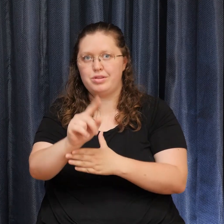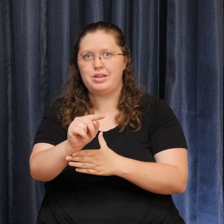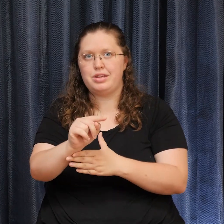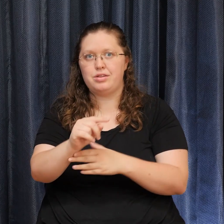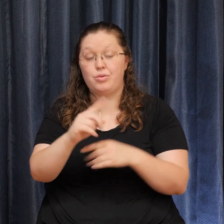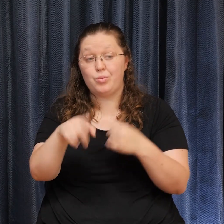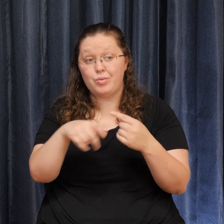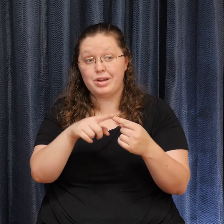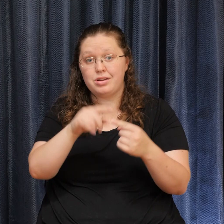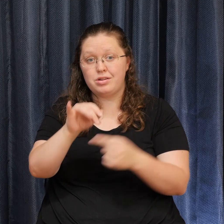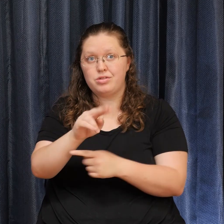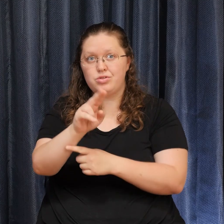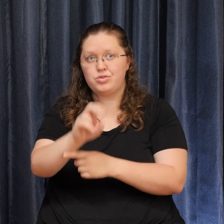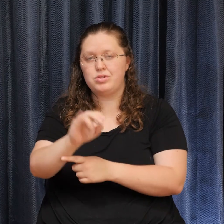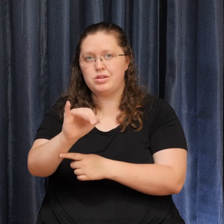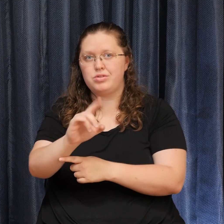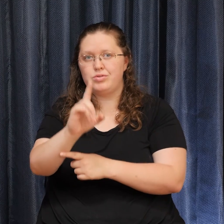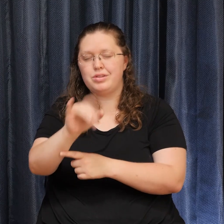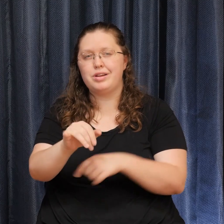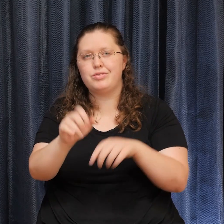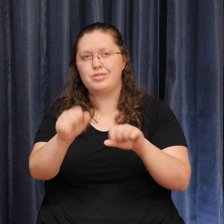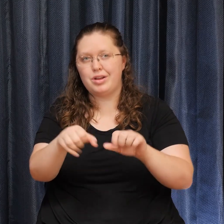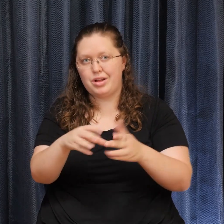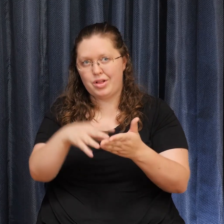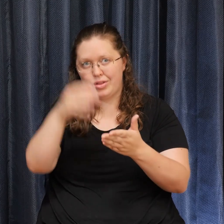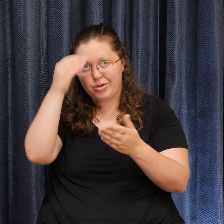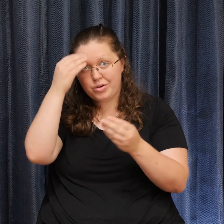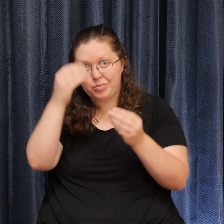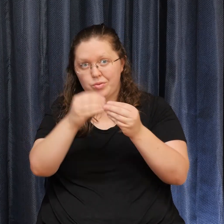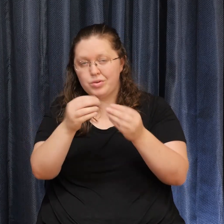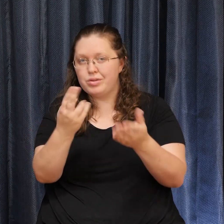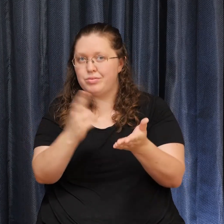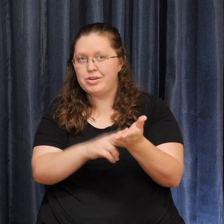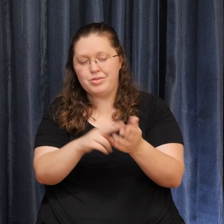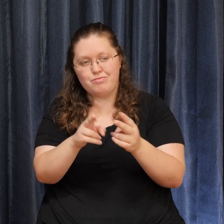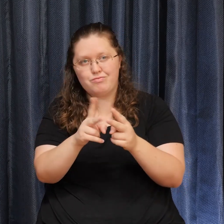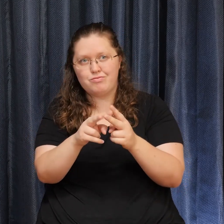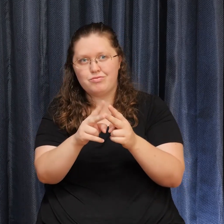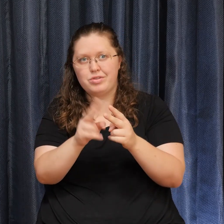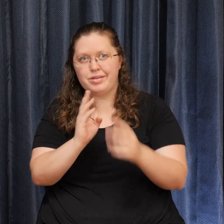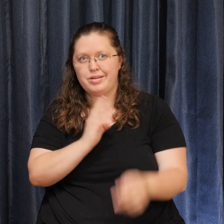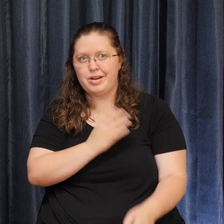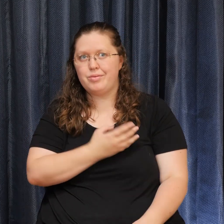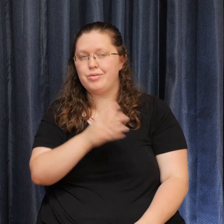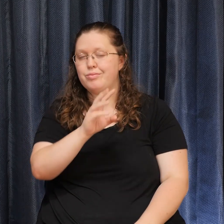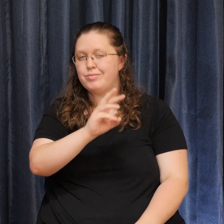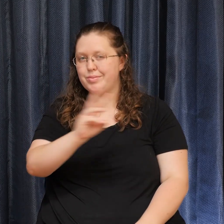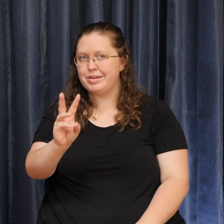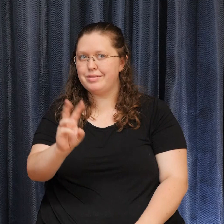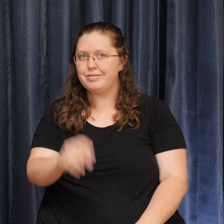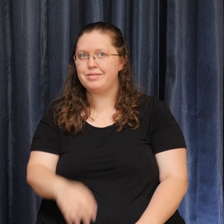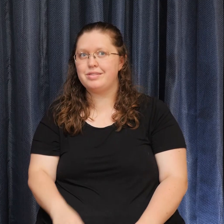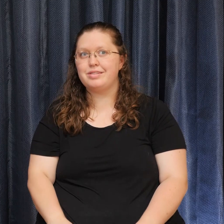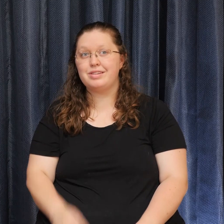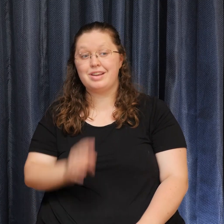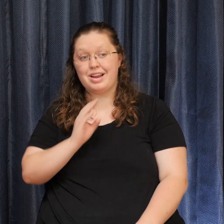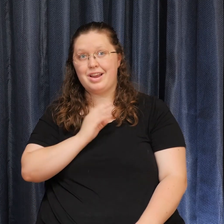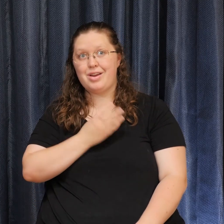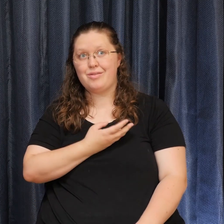and register at unityhills.org. Speaking of unityhills.org, she has received an amazing